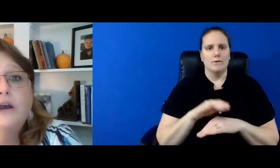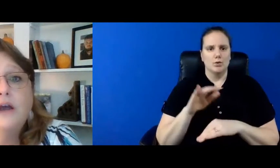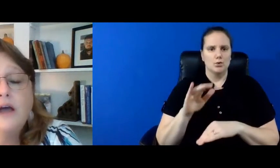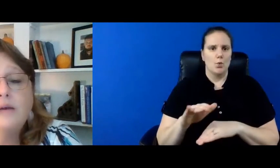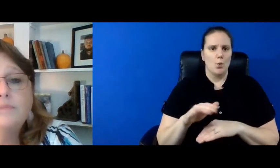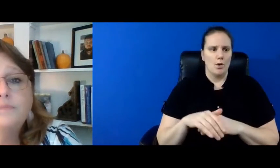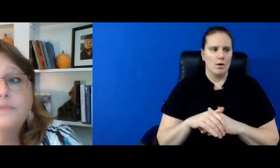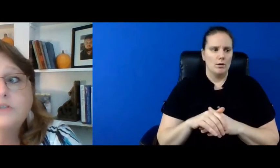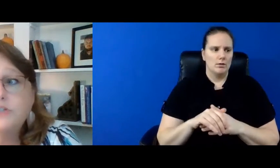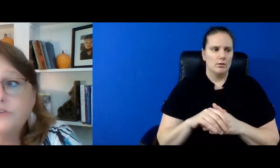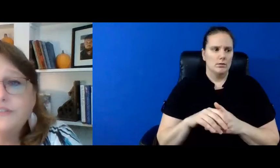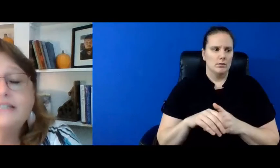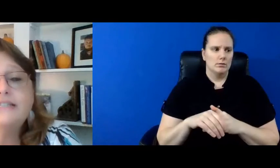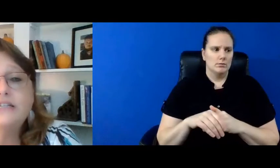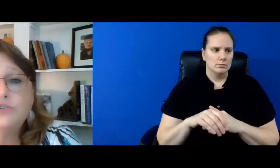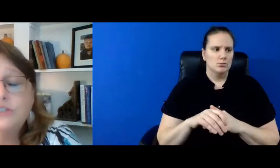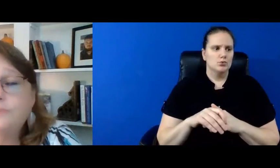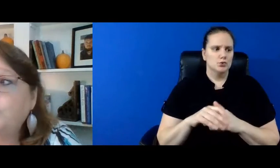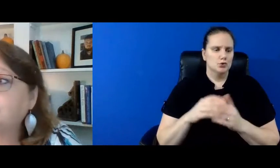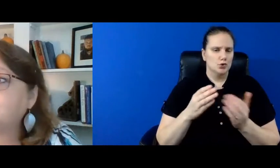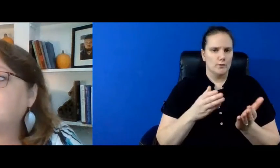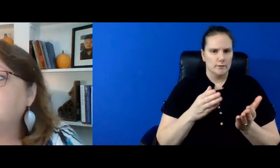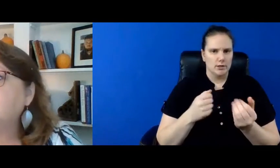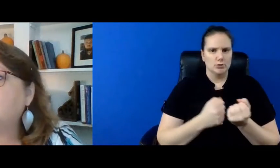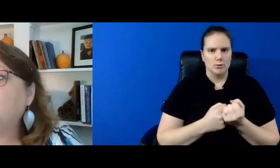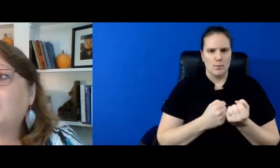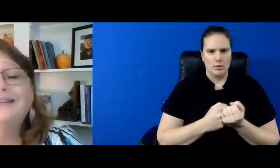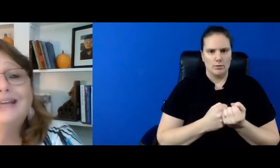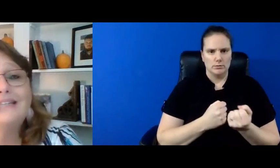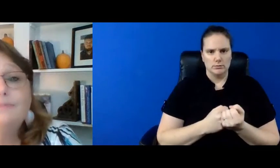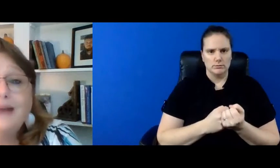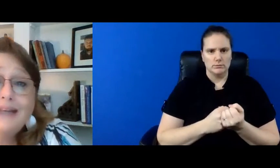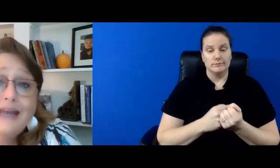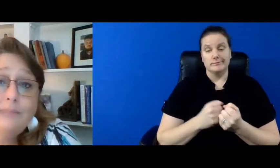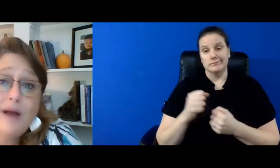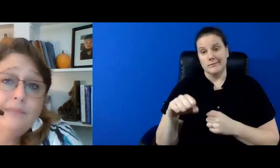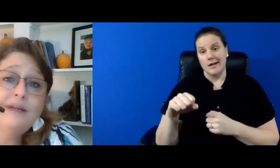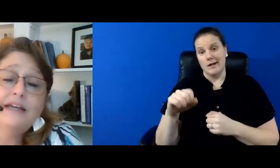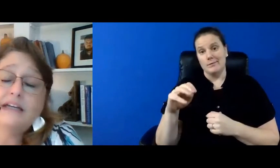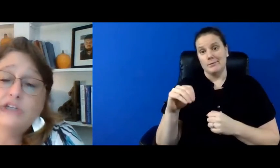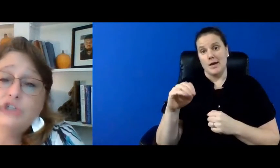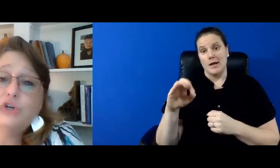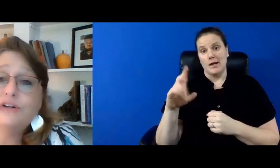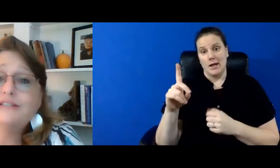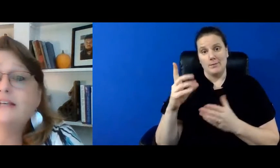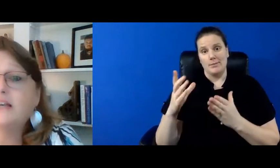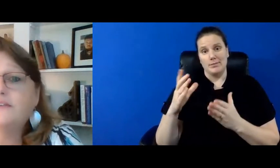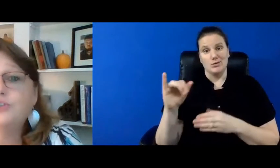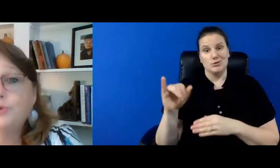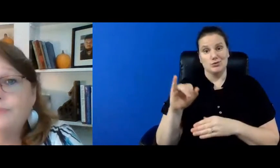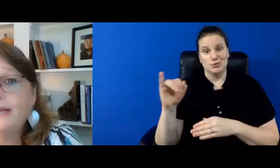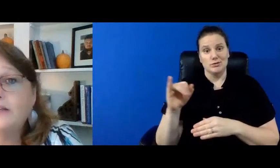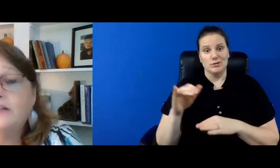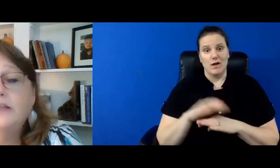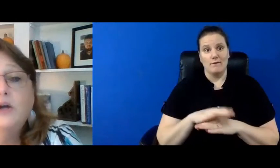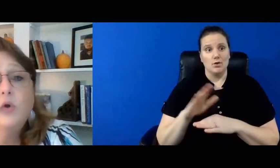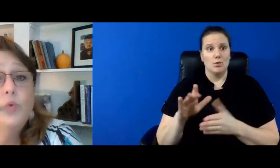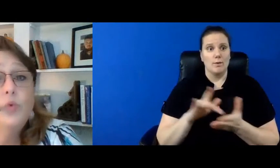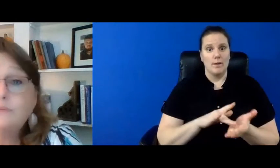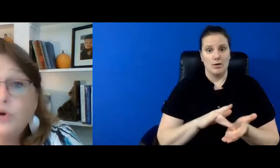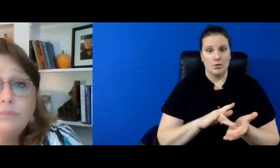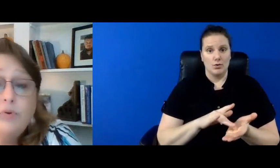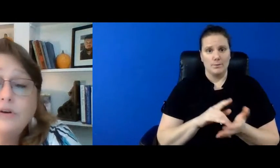um services and your supports so while yes medicaid might be an insurance that covers your medical